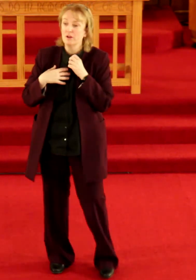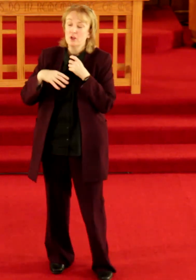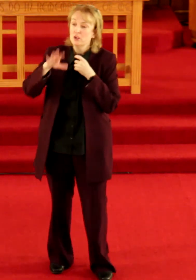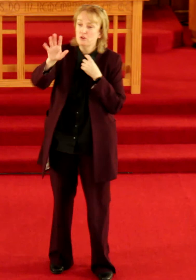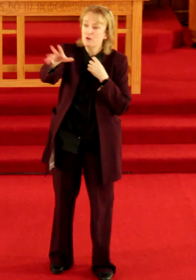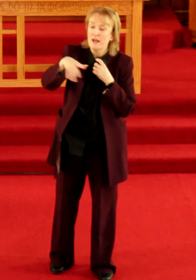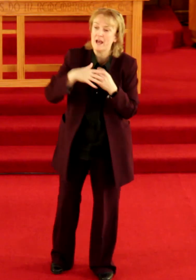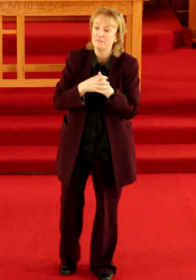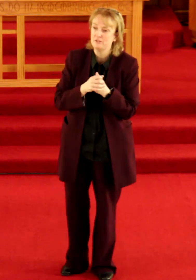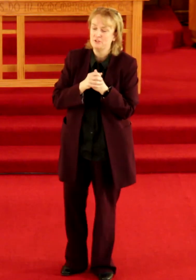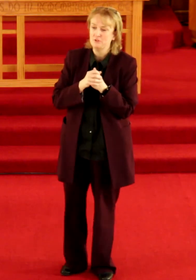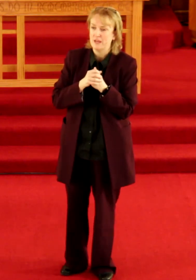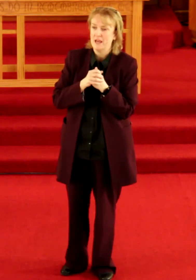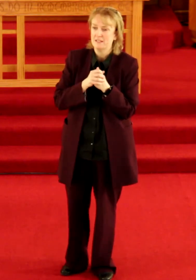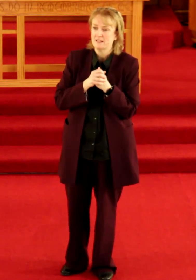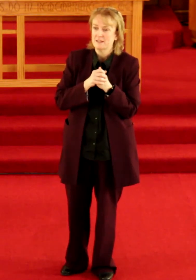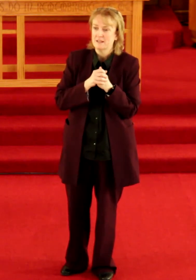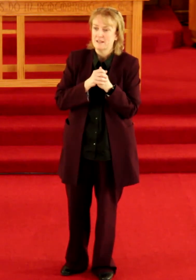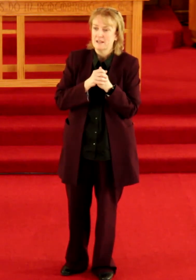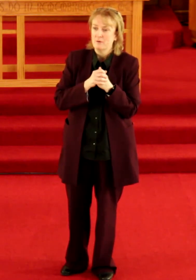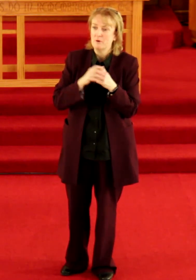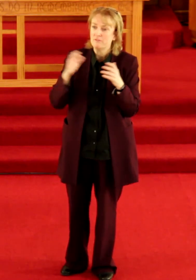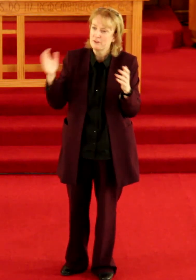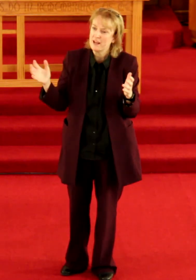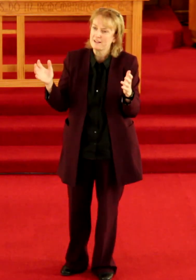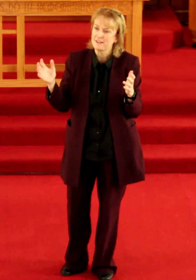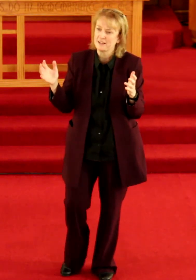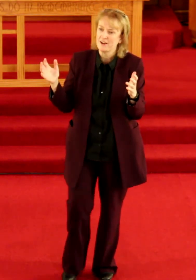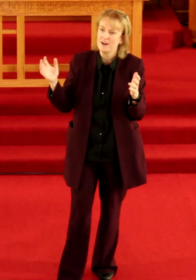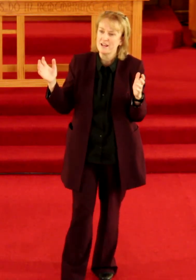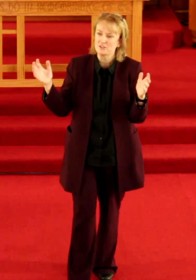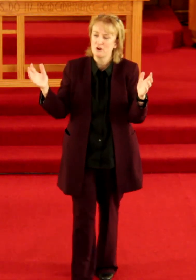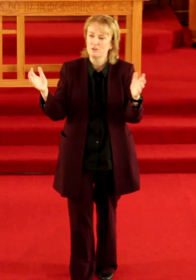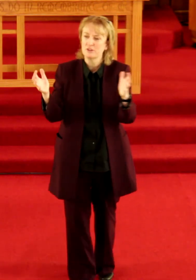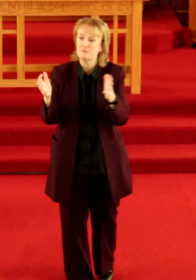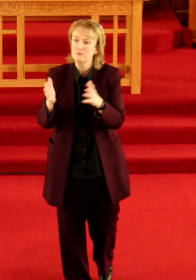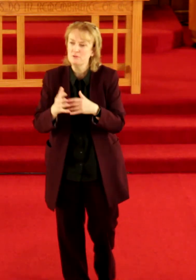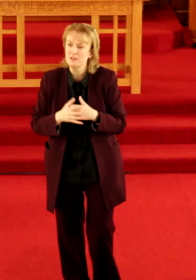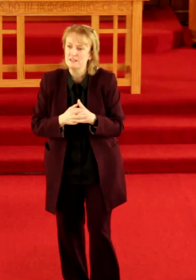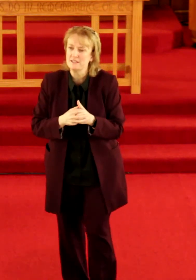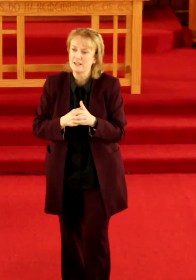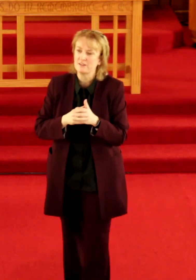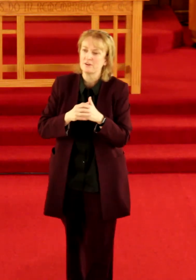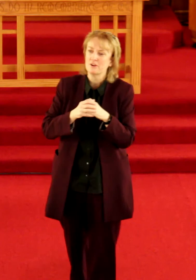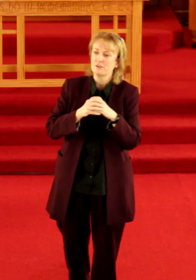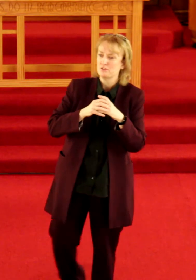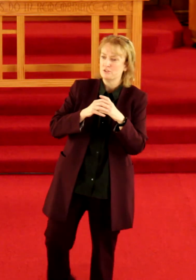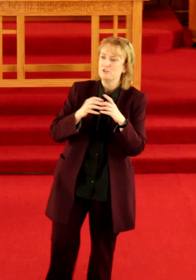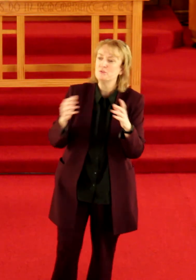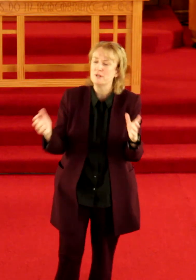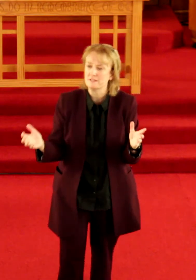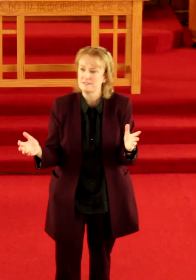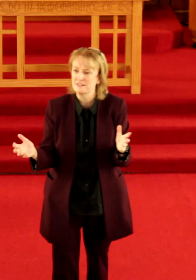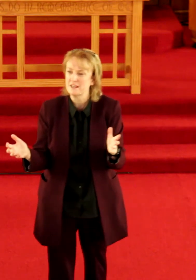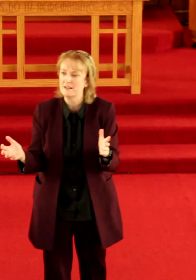you don't have to do that we forget that God has called the community together to do it together